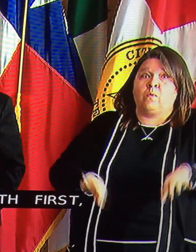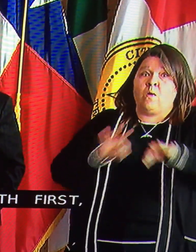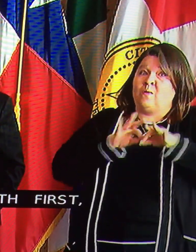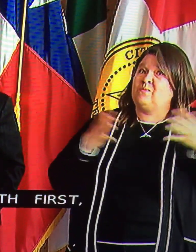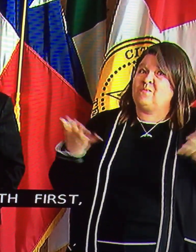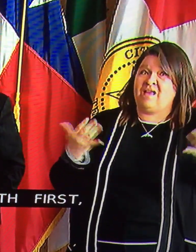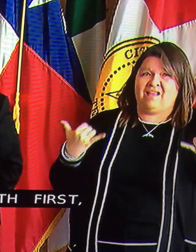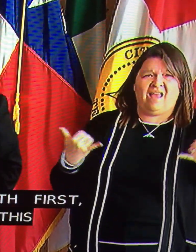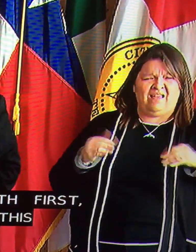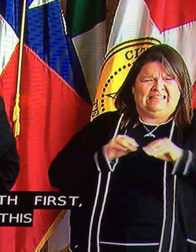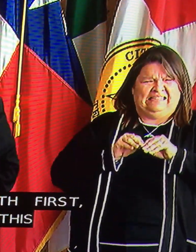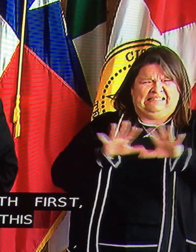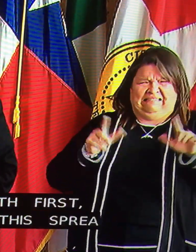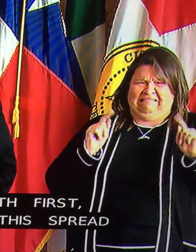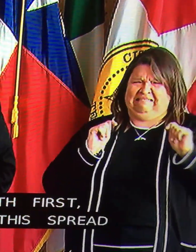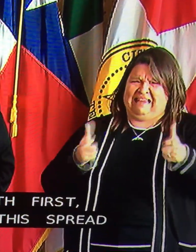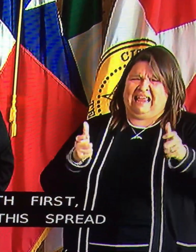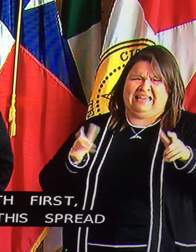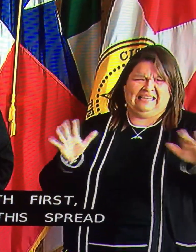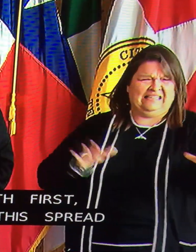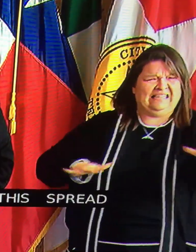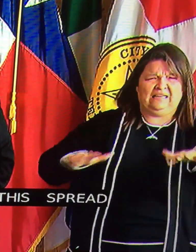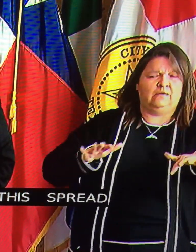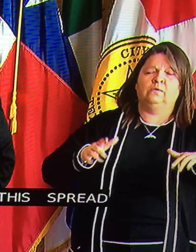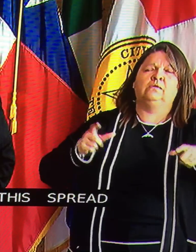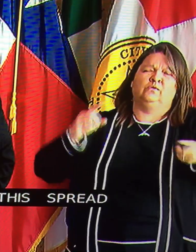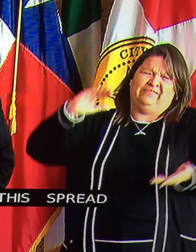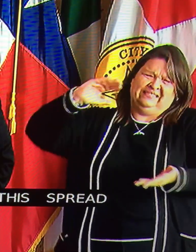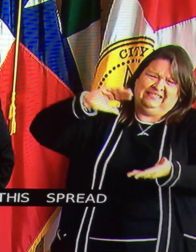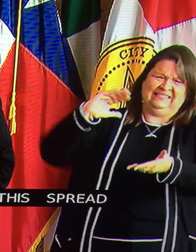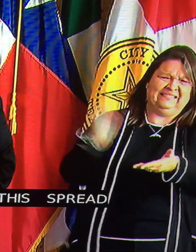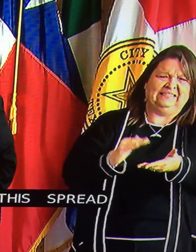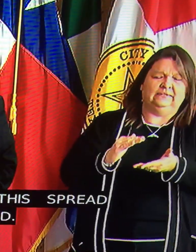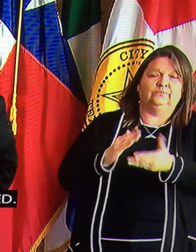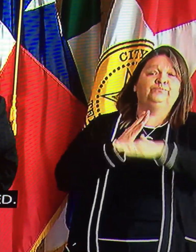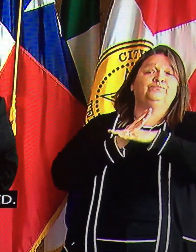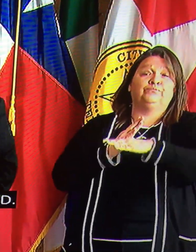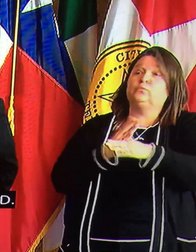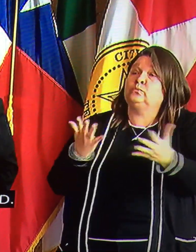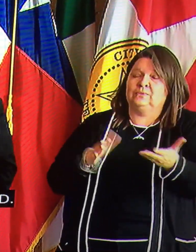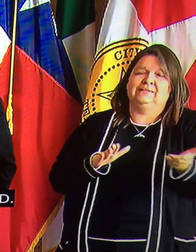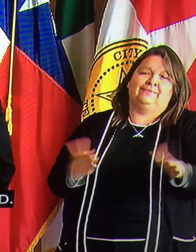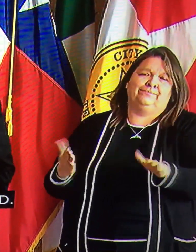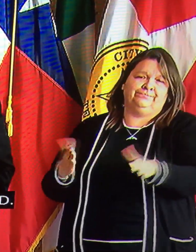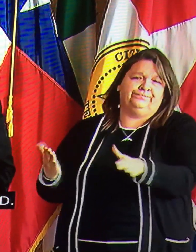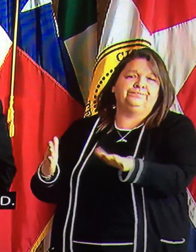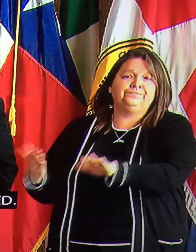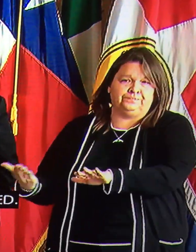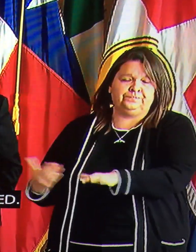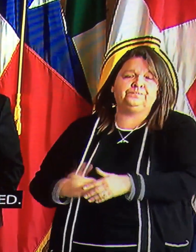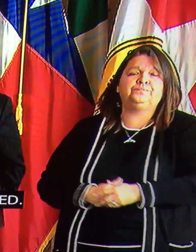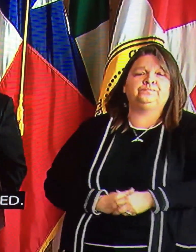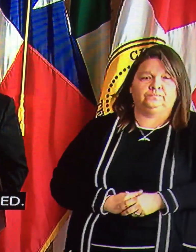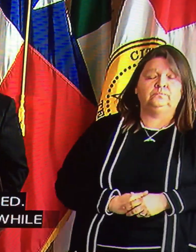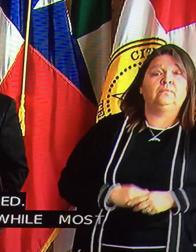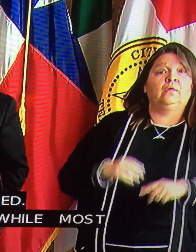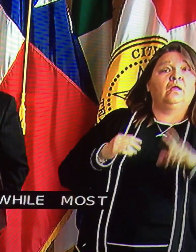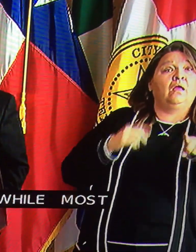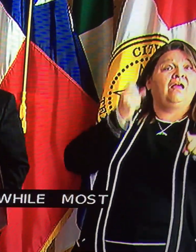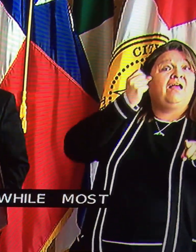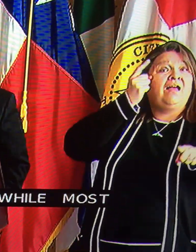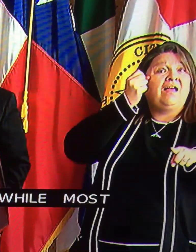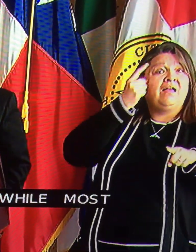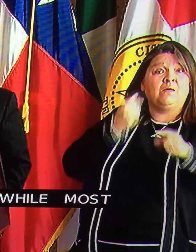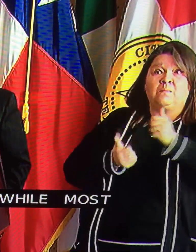lives will be spared. I want to be clear. While most cases of the coronavirus are